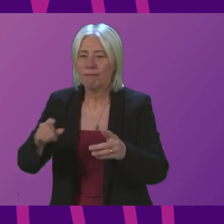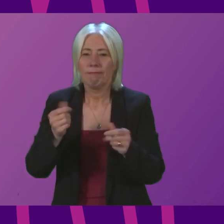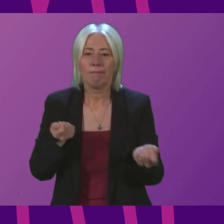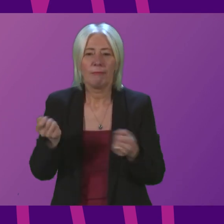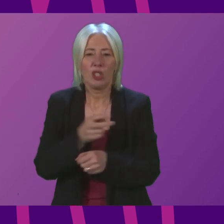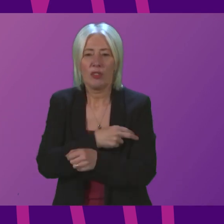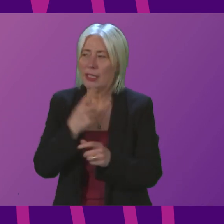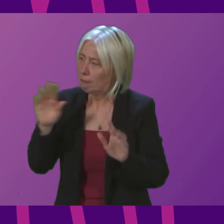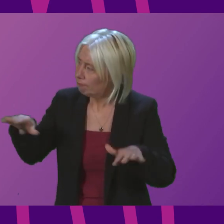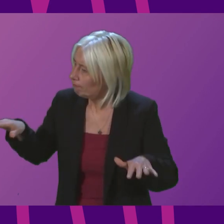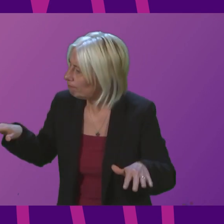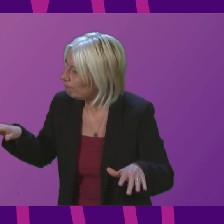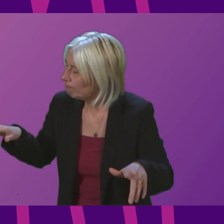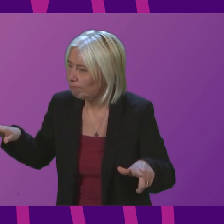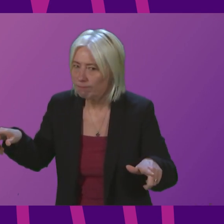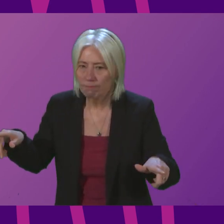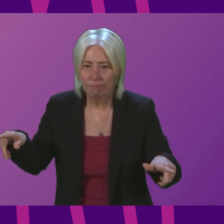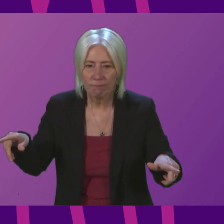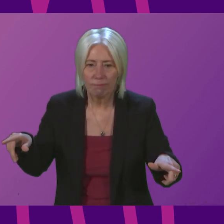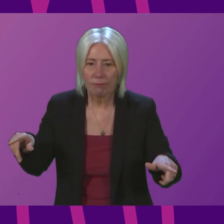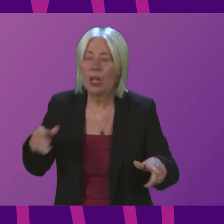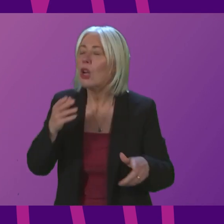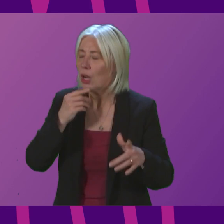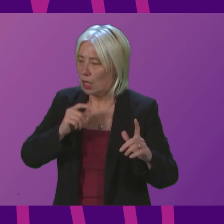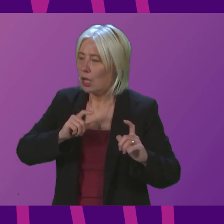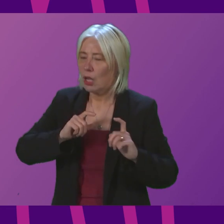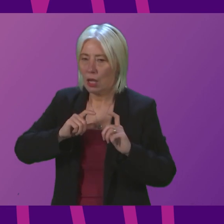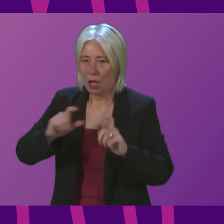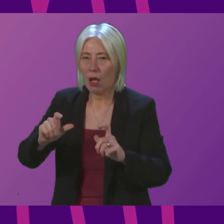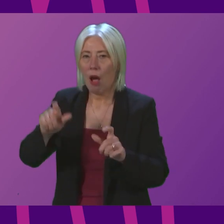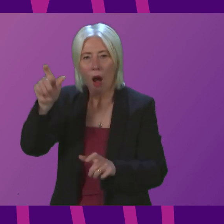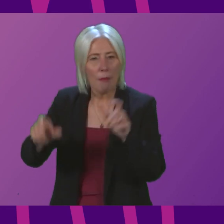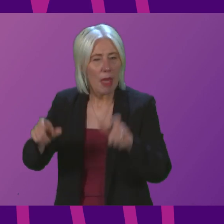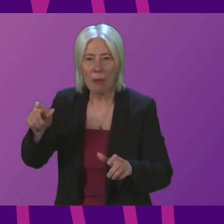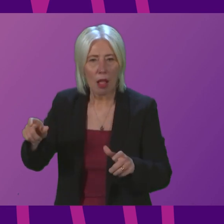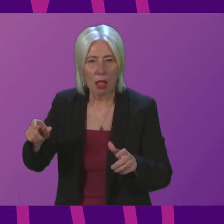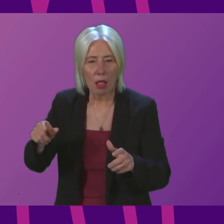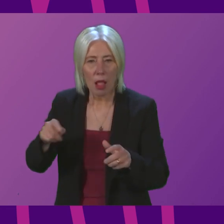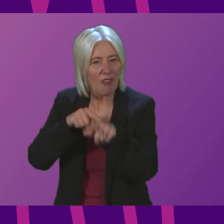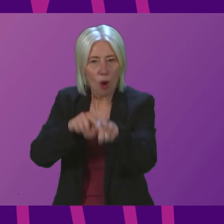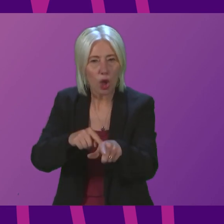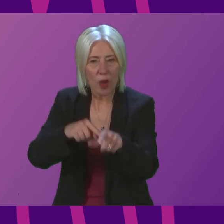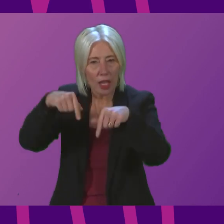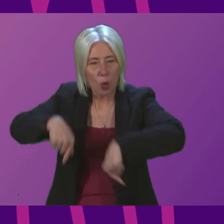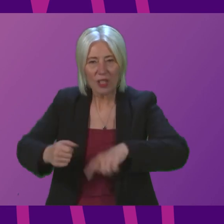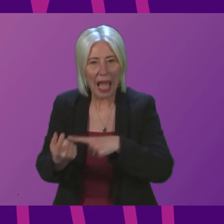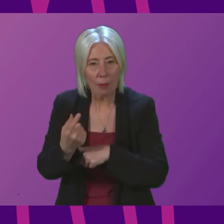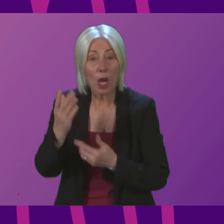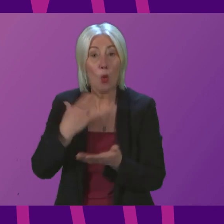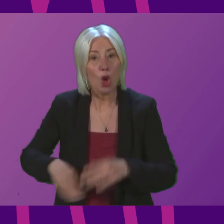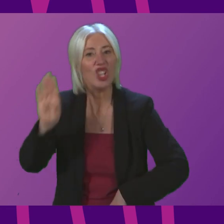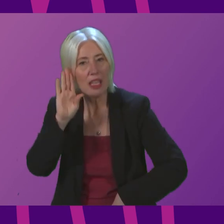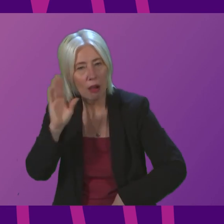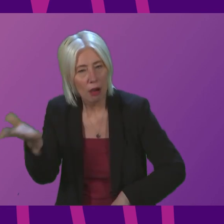full well Do continue Deputy First Minister People are following these proceedings and they would like to hear them